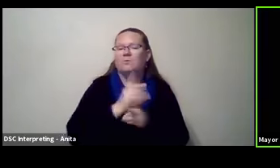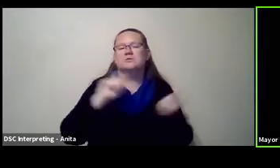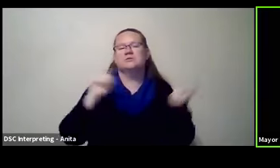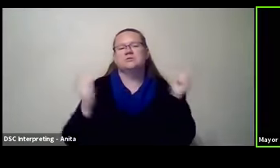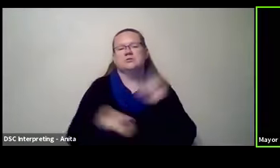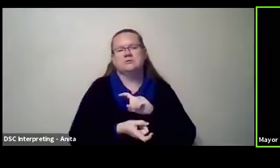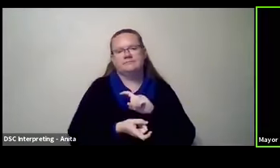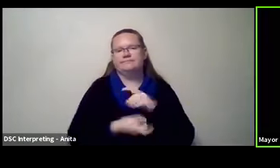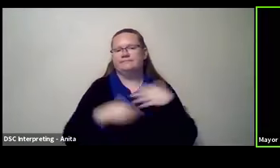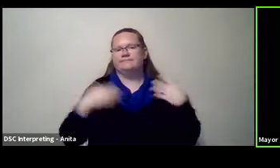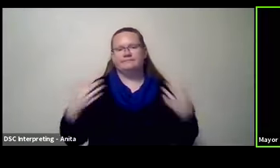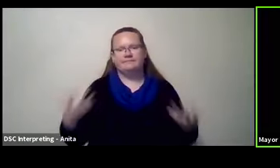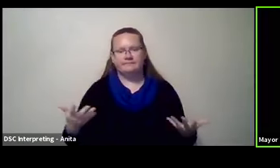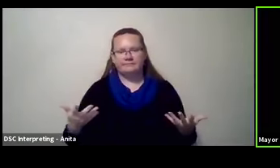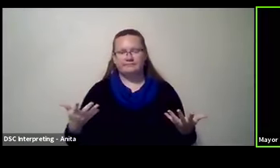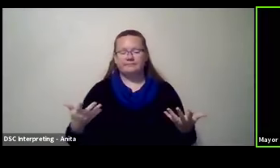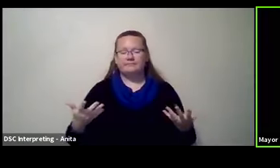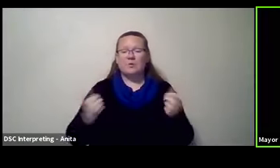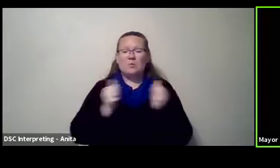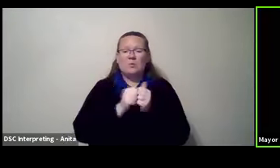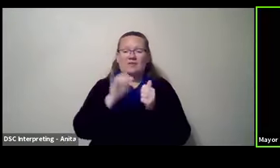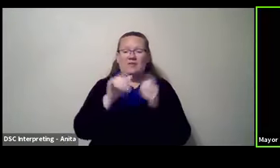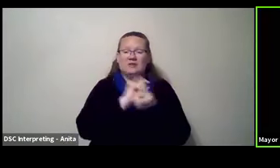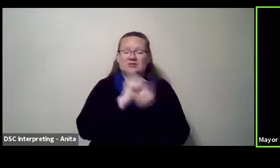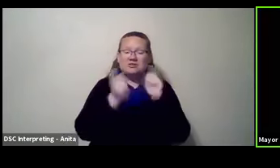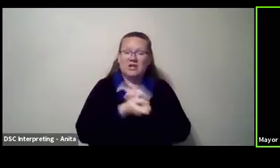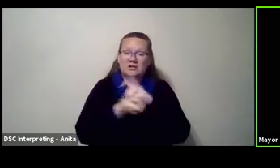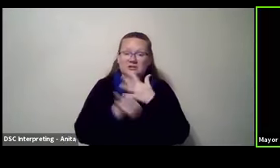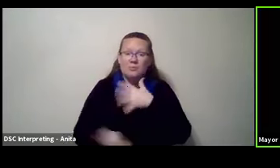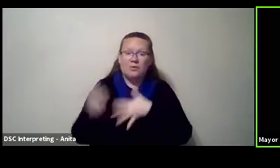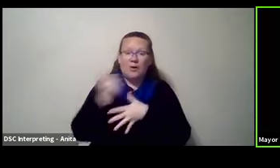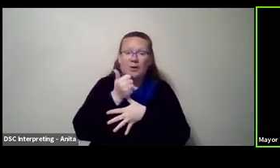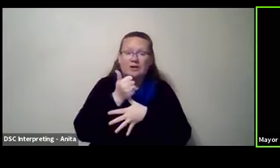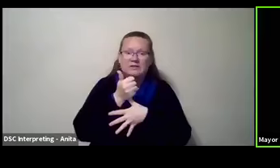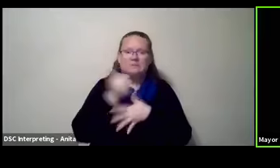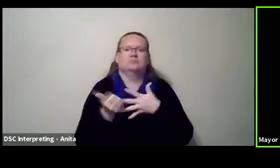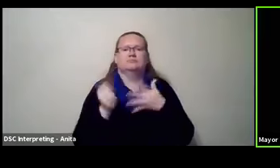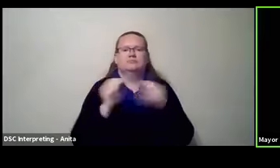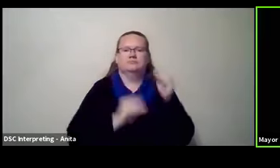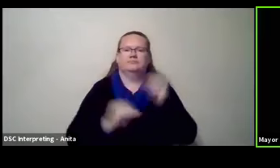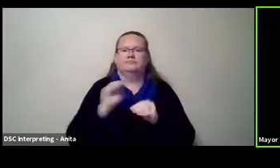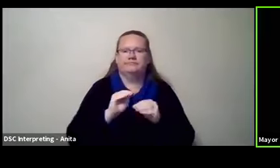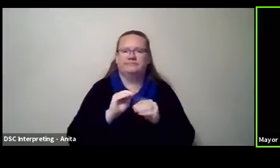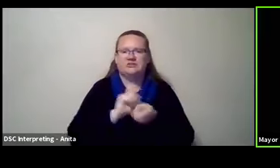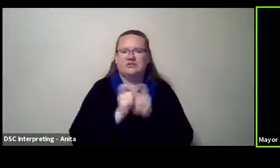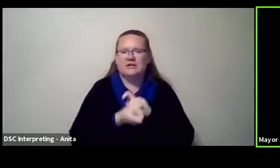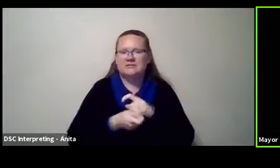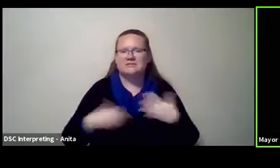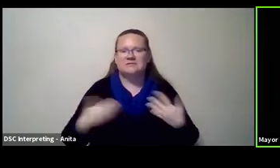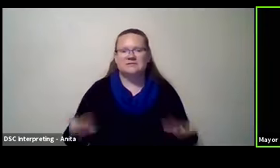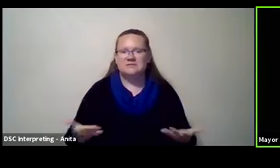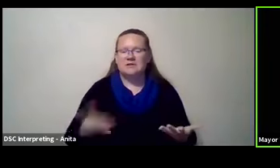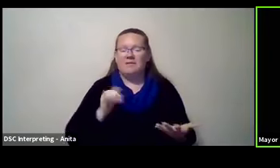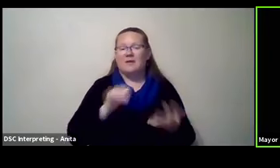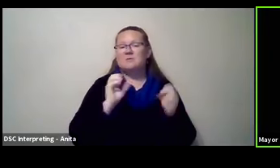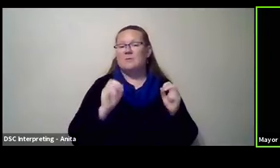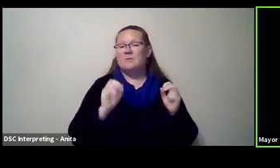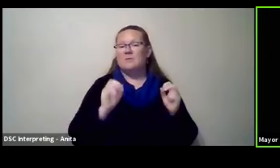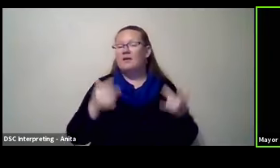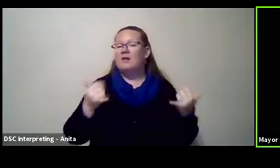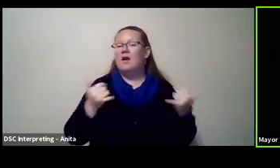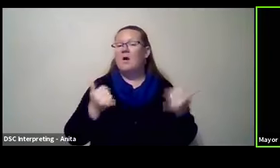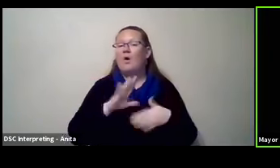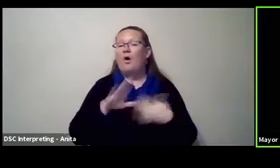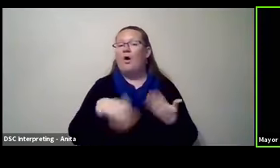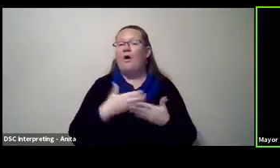priorities changed. Hey, and that's, that's okay. And so now, now that it's all shaken out, regardless